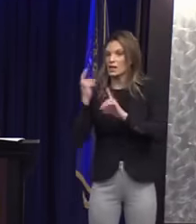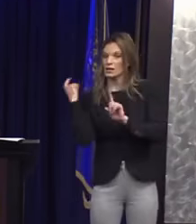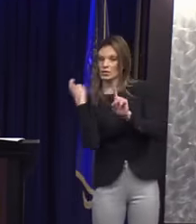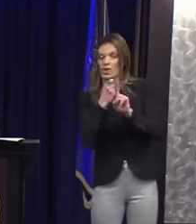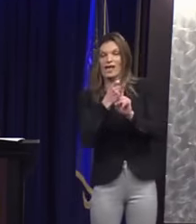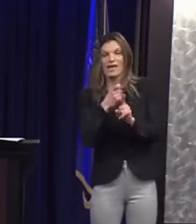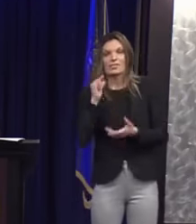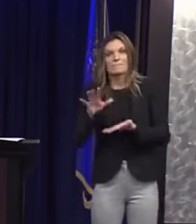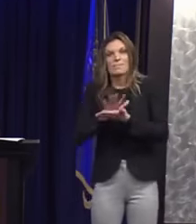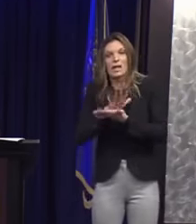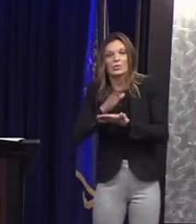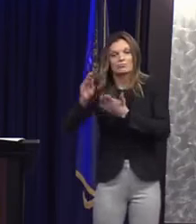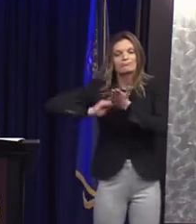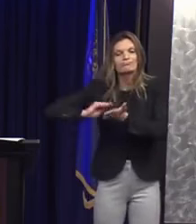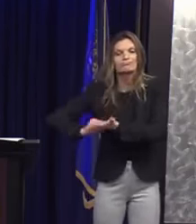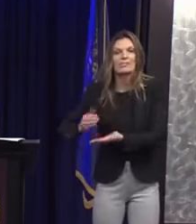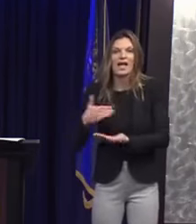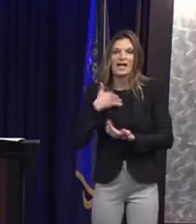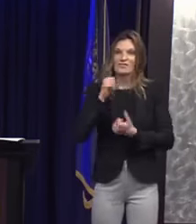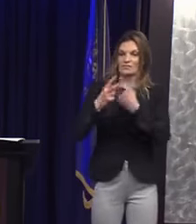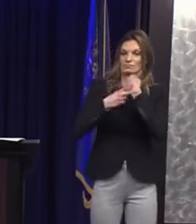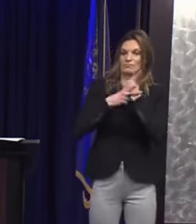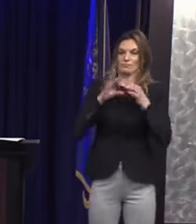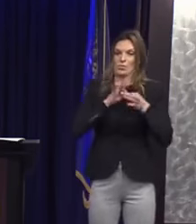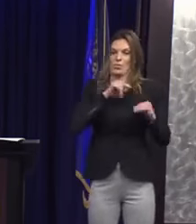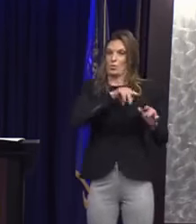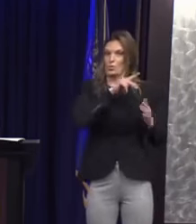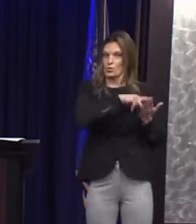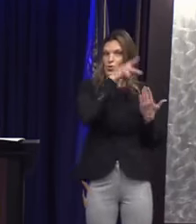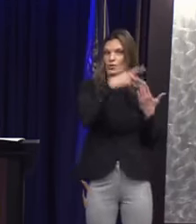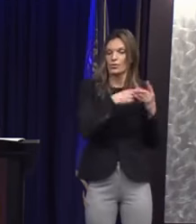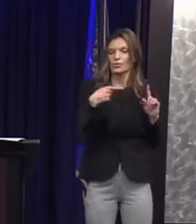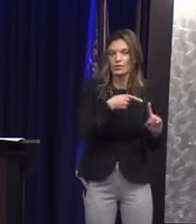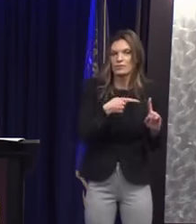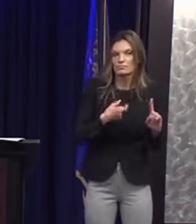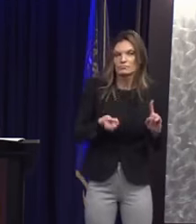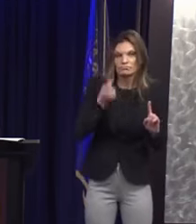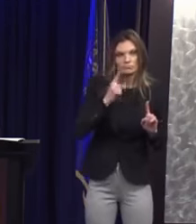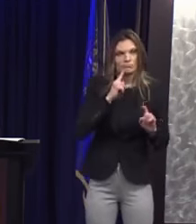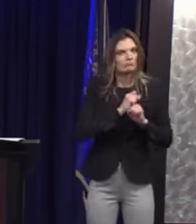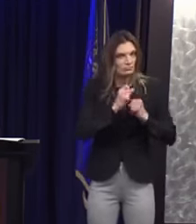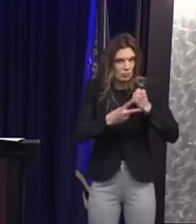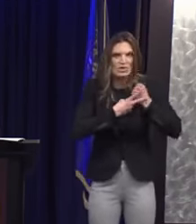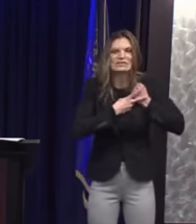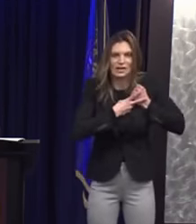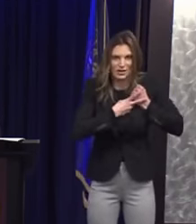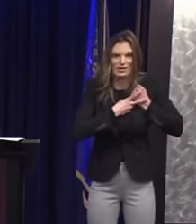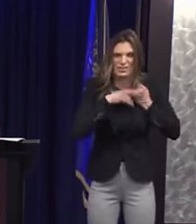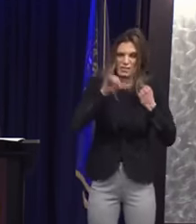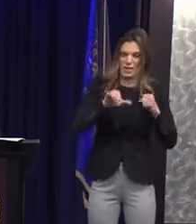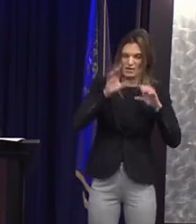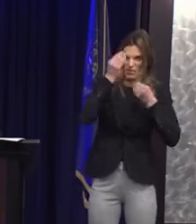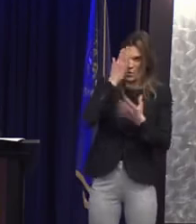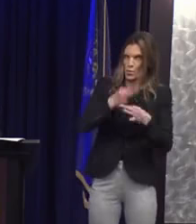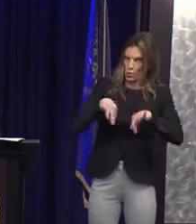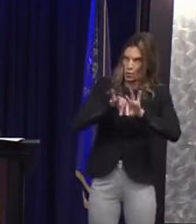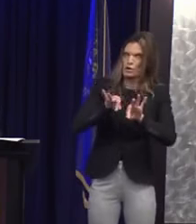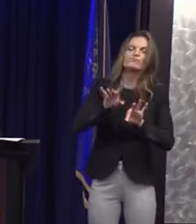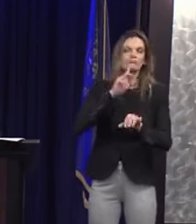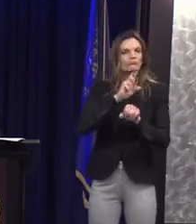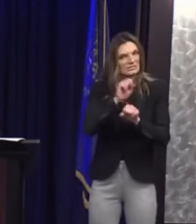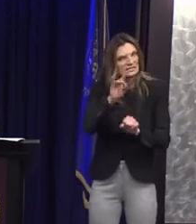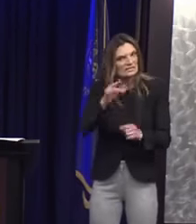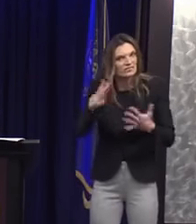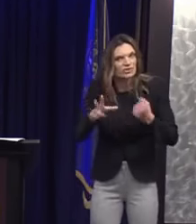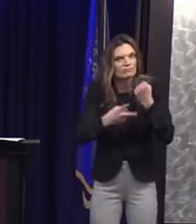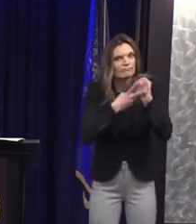staffers did on behalf of Make Your Date program were retained. And after a careful review of